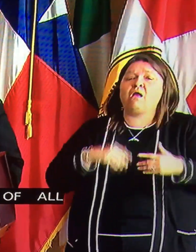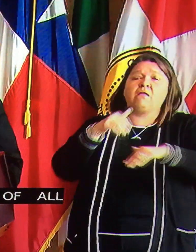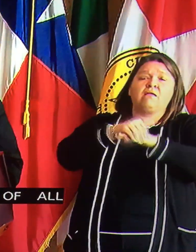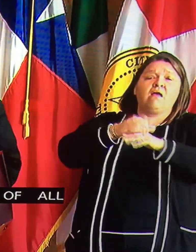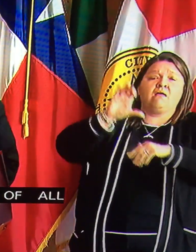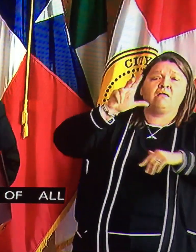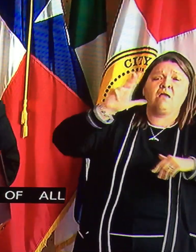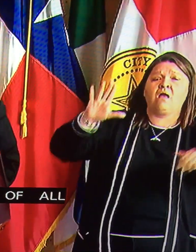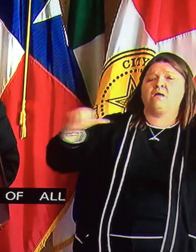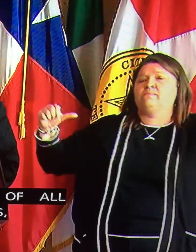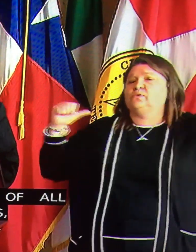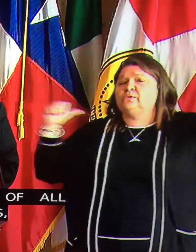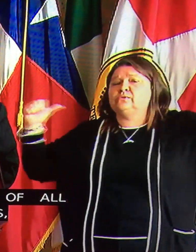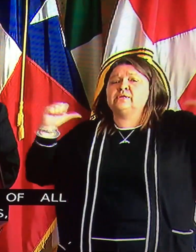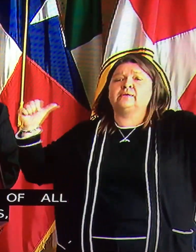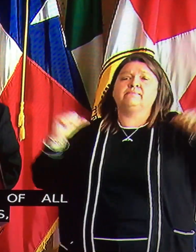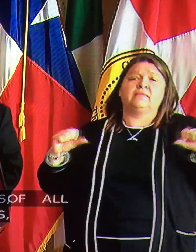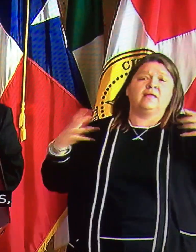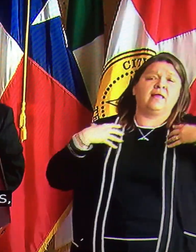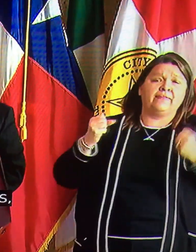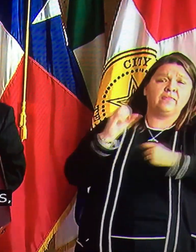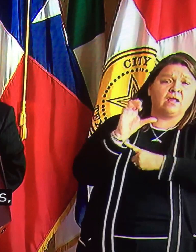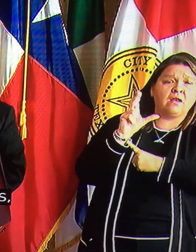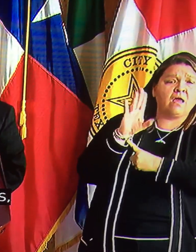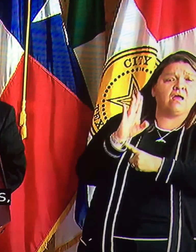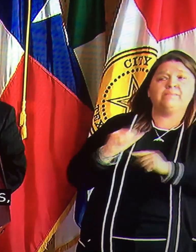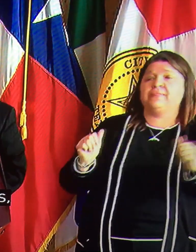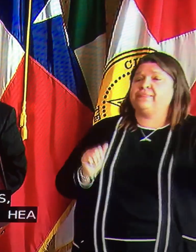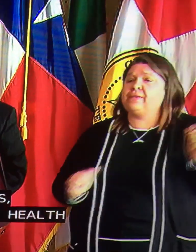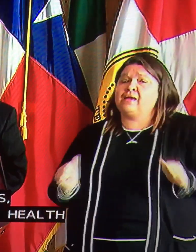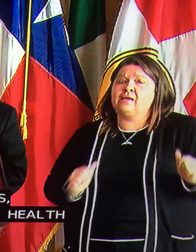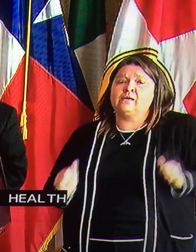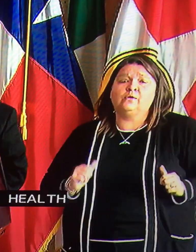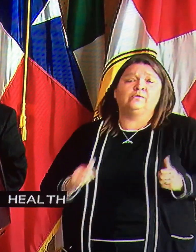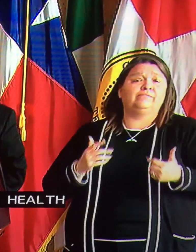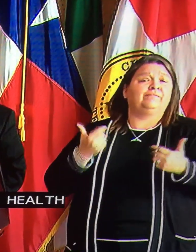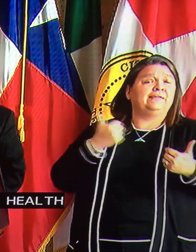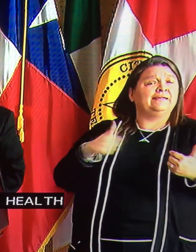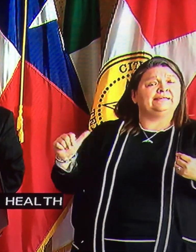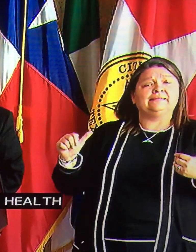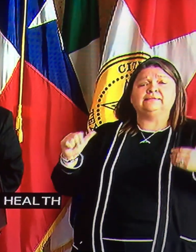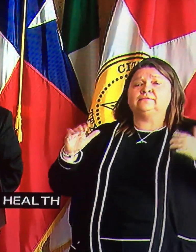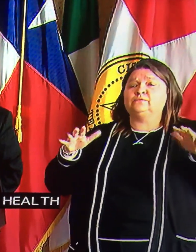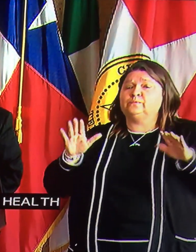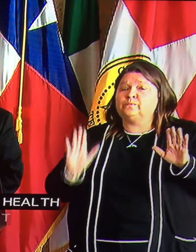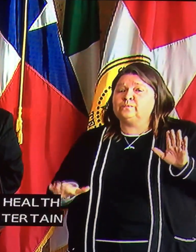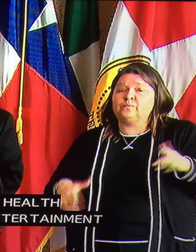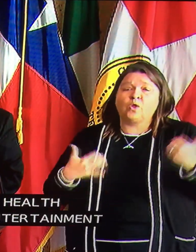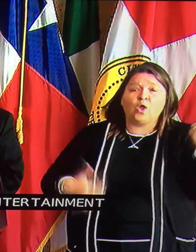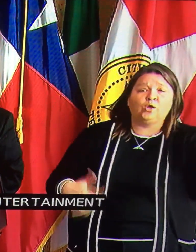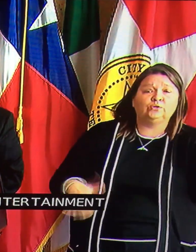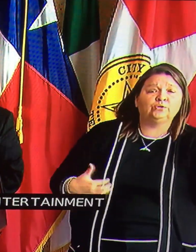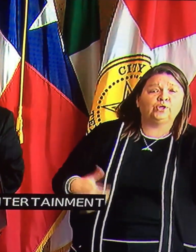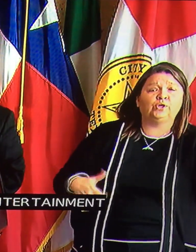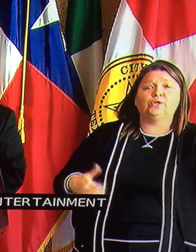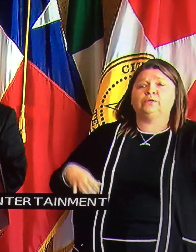clubs, theaters, and entertainment or amusement venues such as arcades and billiard halls.